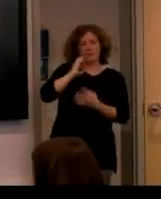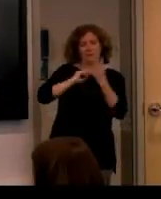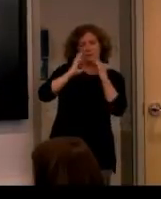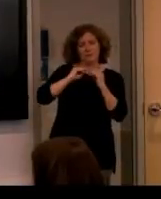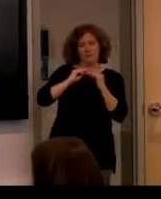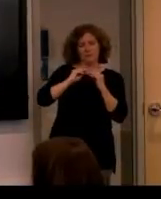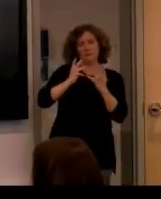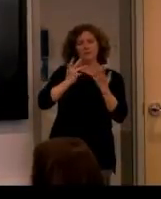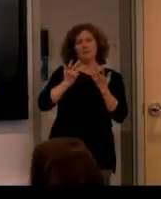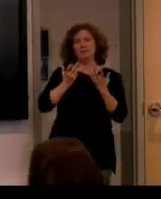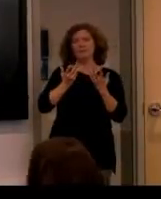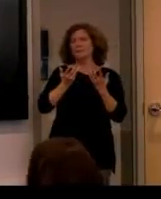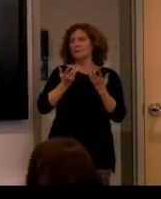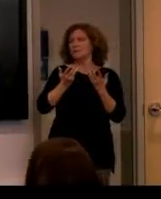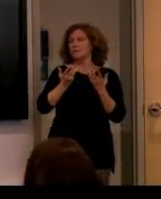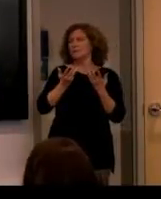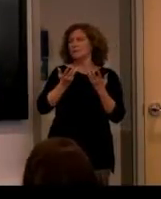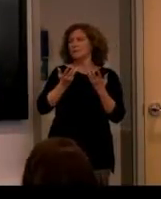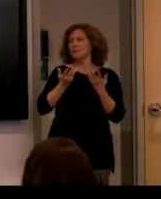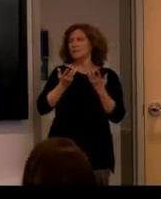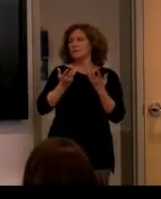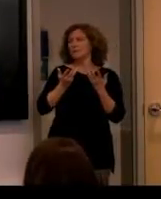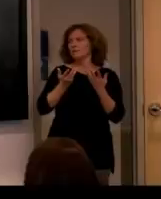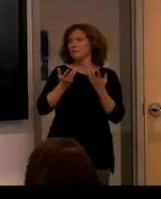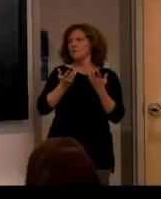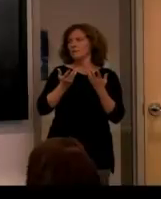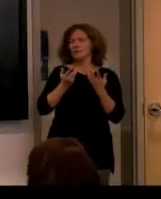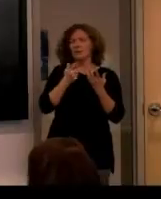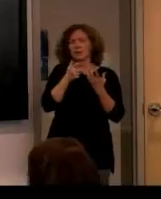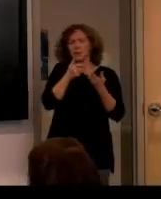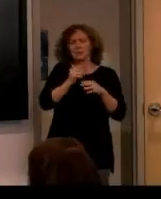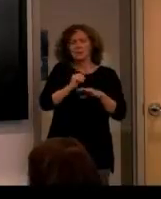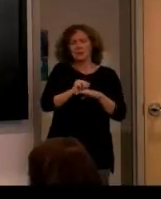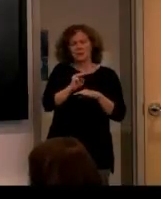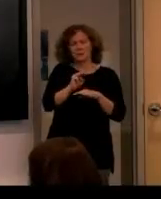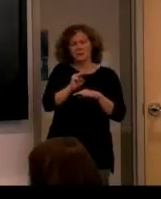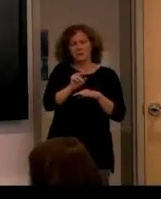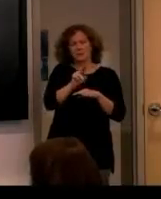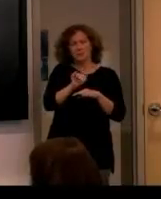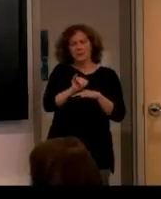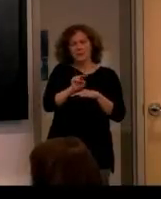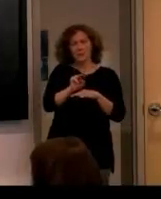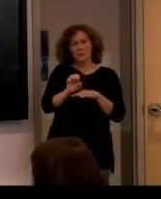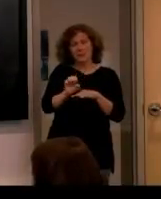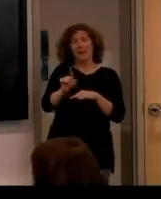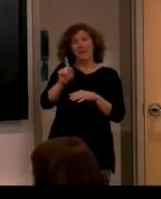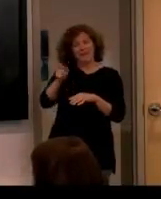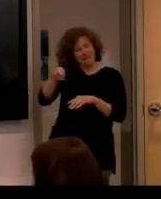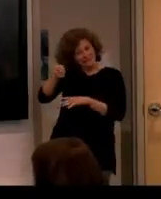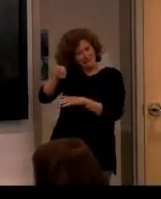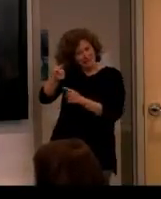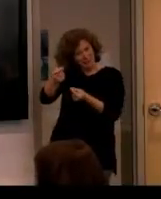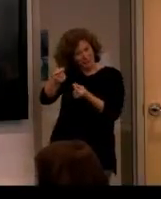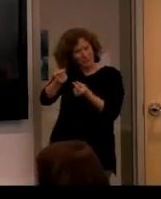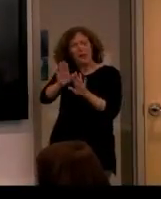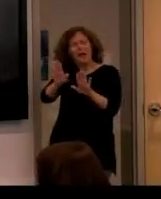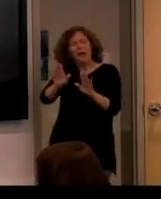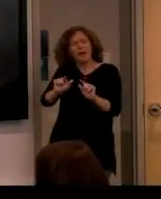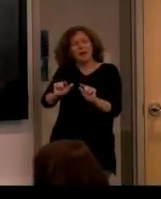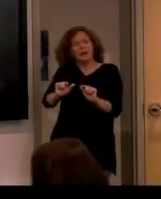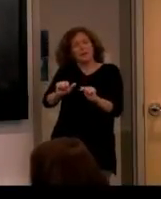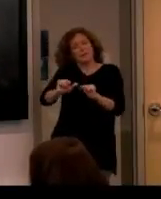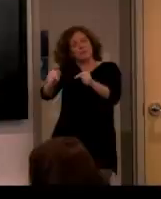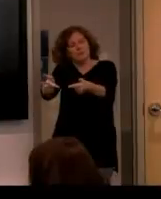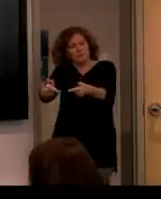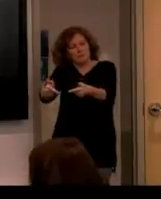to not sort of create mini me. We didn't want to say this is how you do it, we just wanted to let that